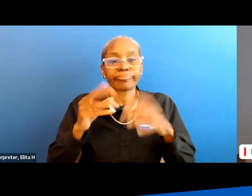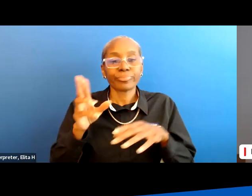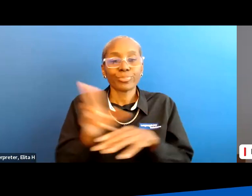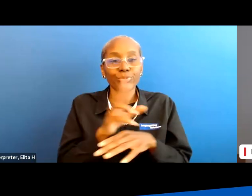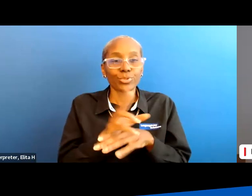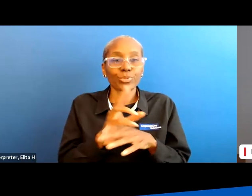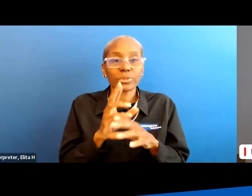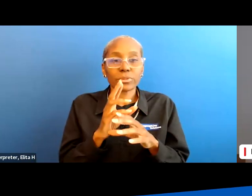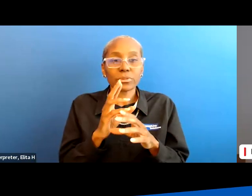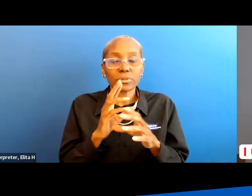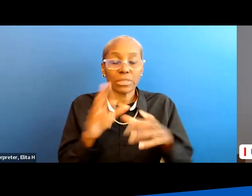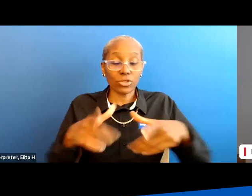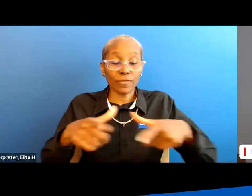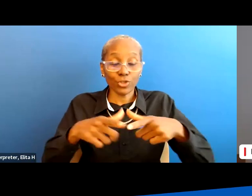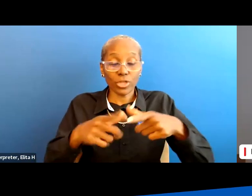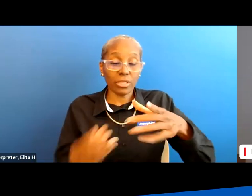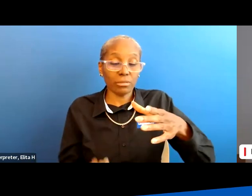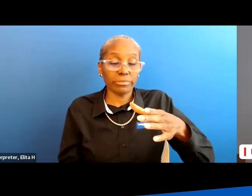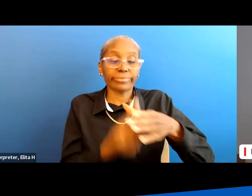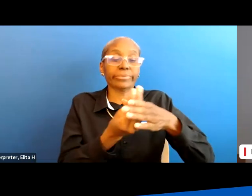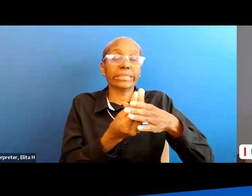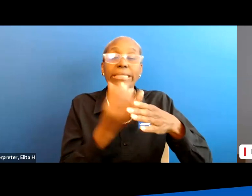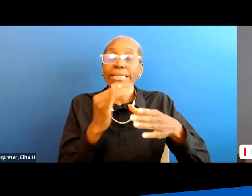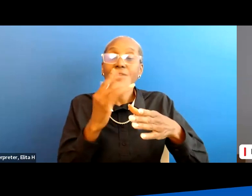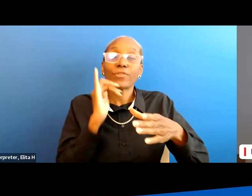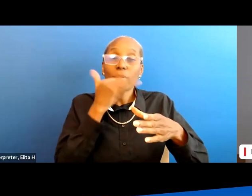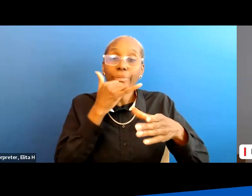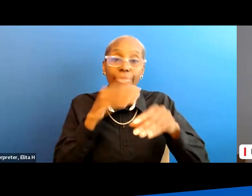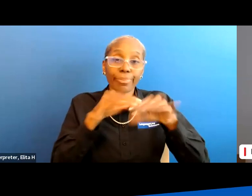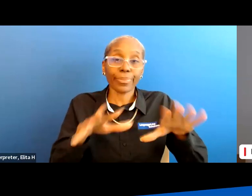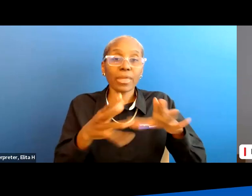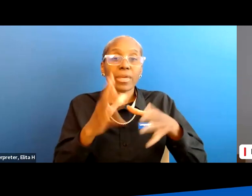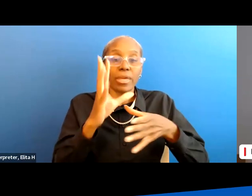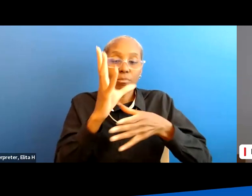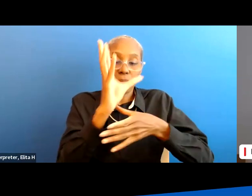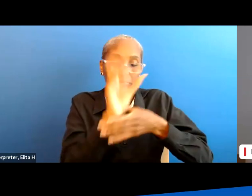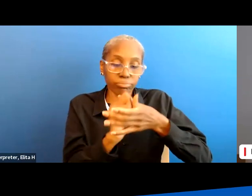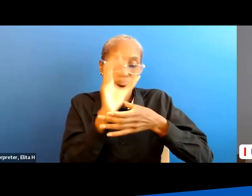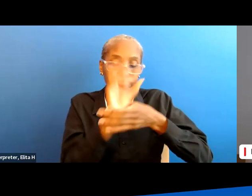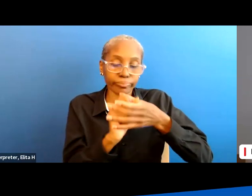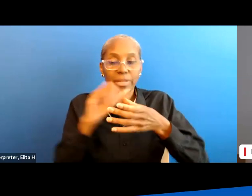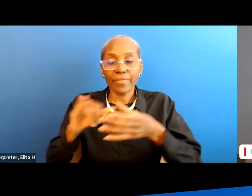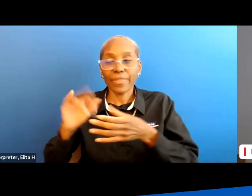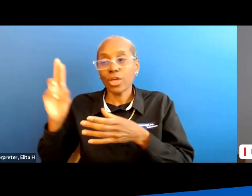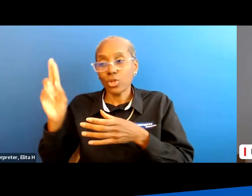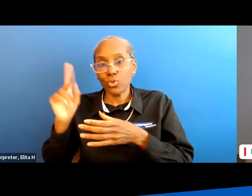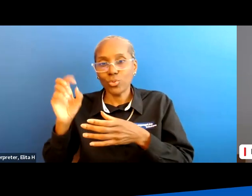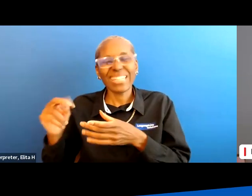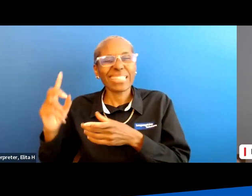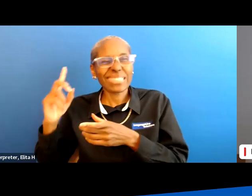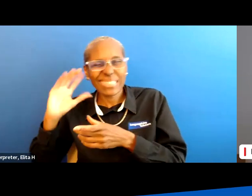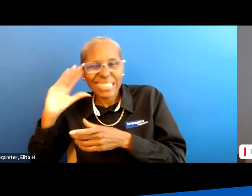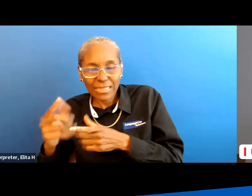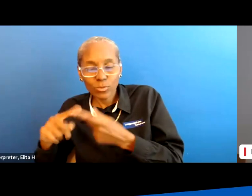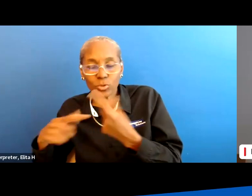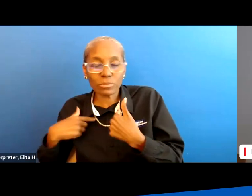slid up into the vagina and as somebody is incontinent it collects that urine and that's what it sounds like to me but maybe